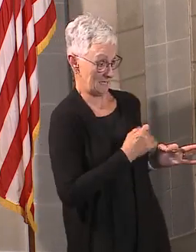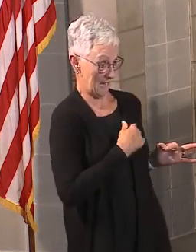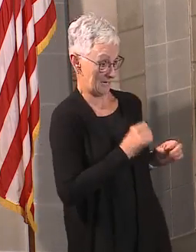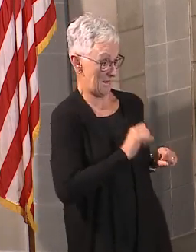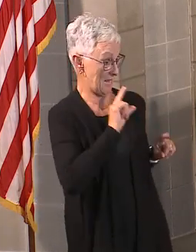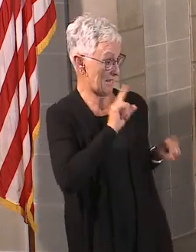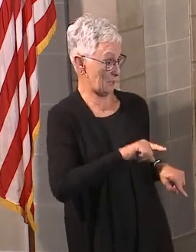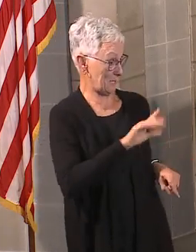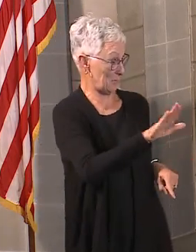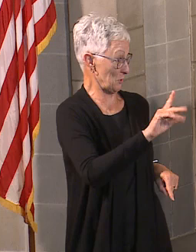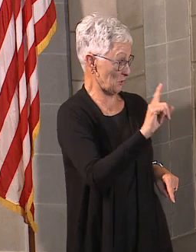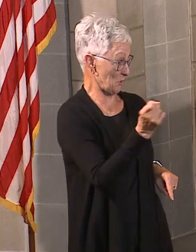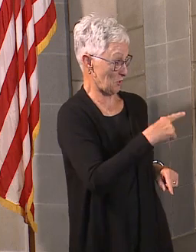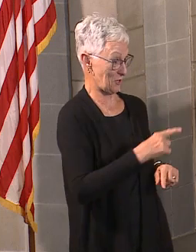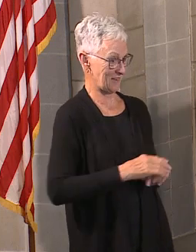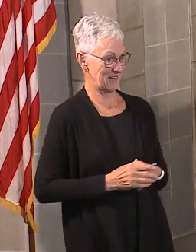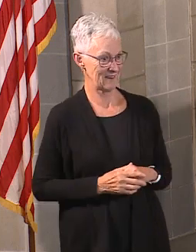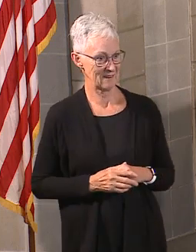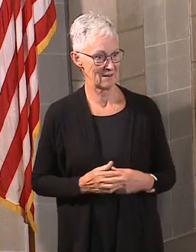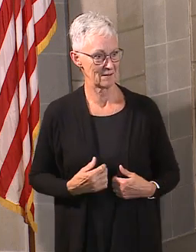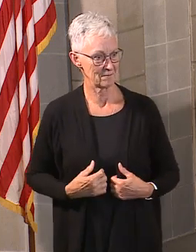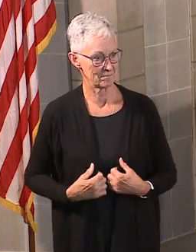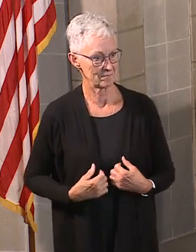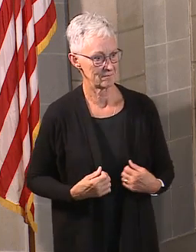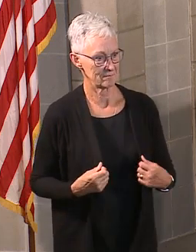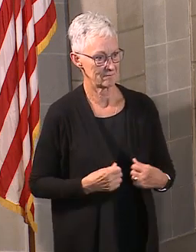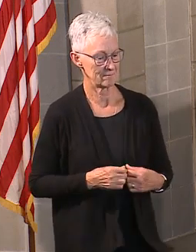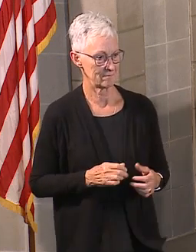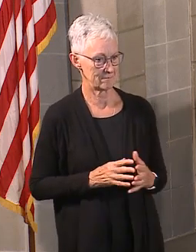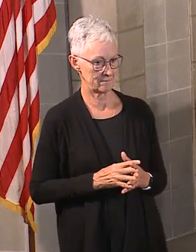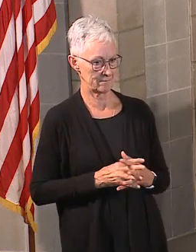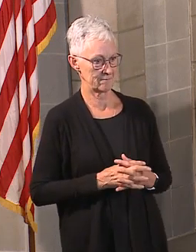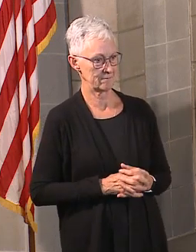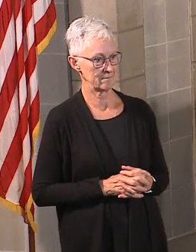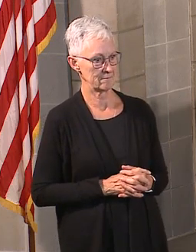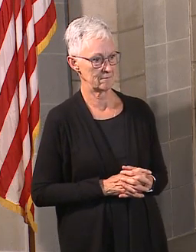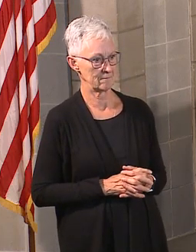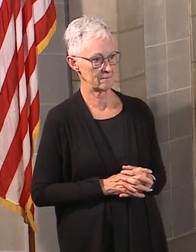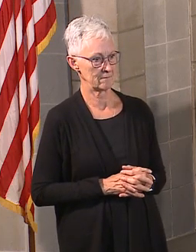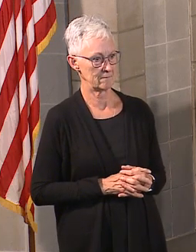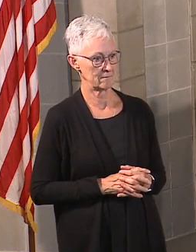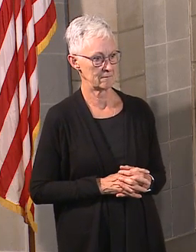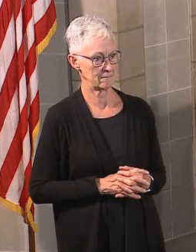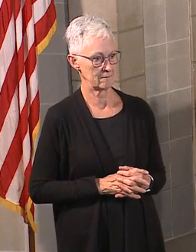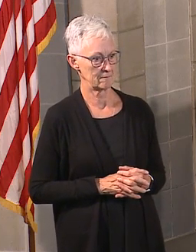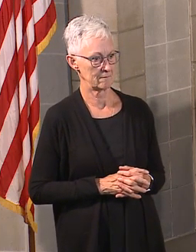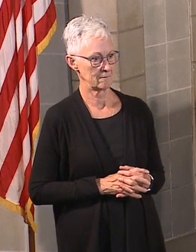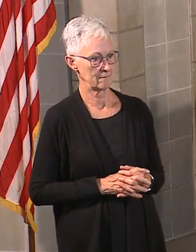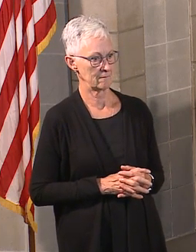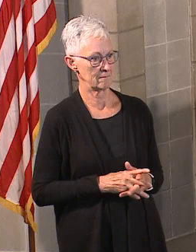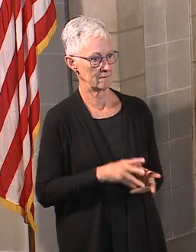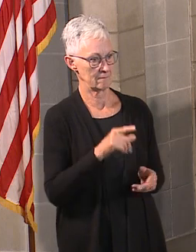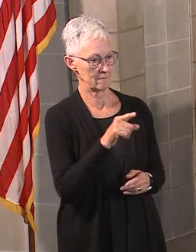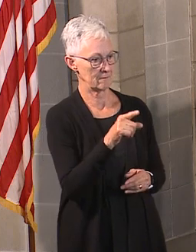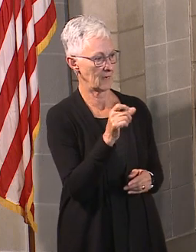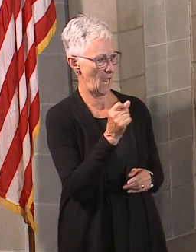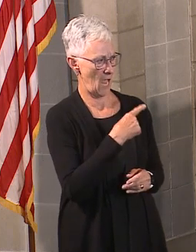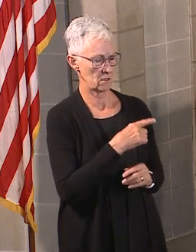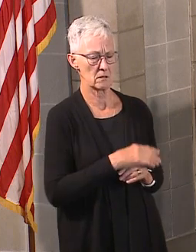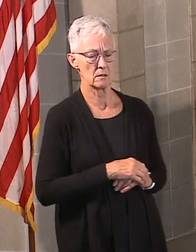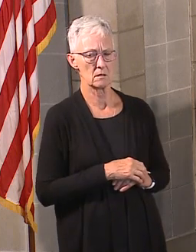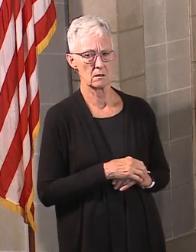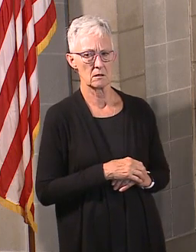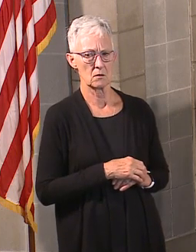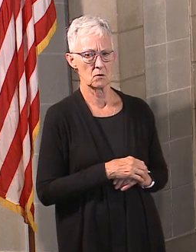Sure, you know, have you heard of any schools across Nebraska that